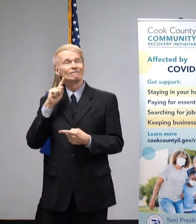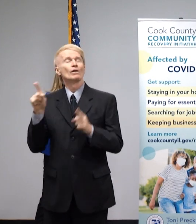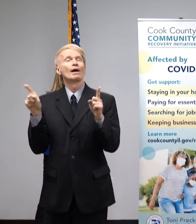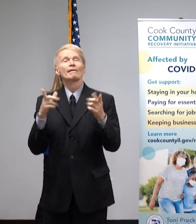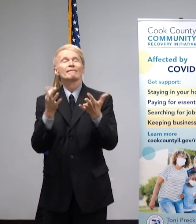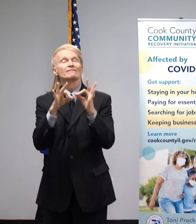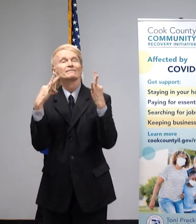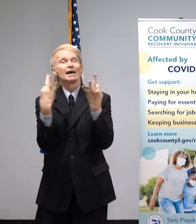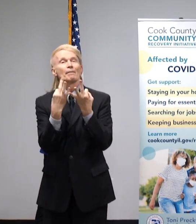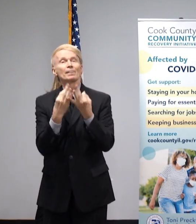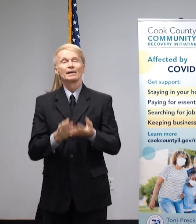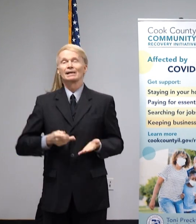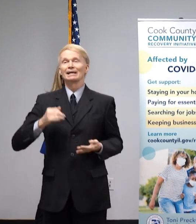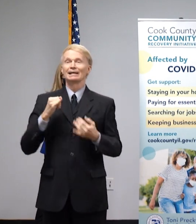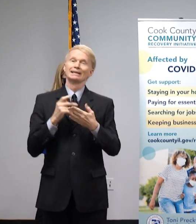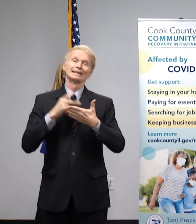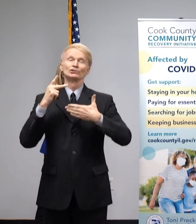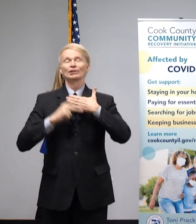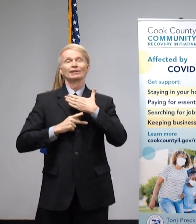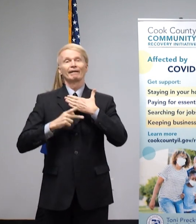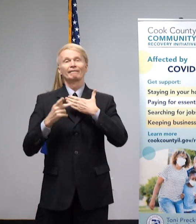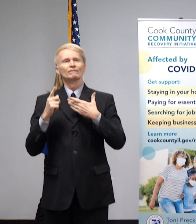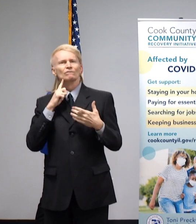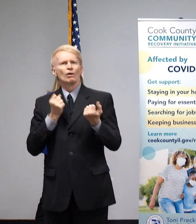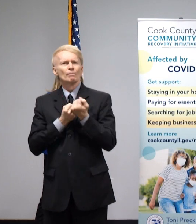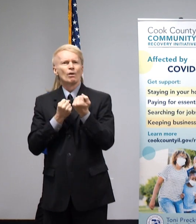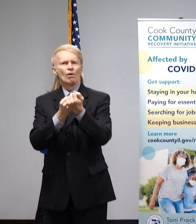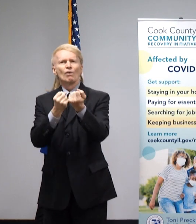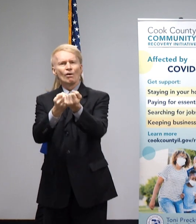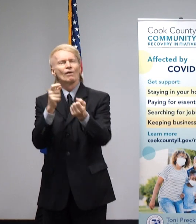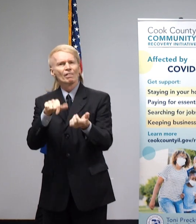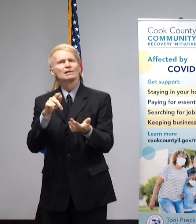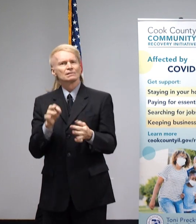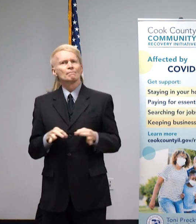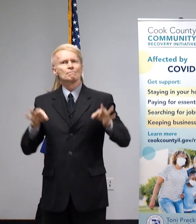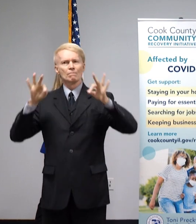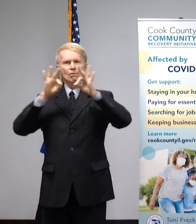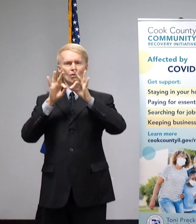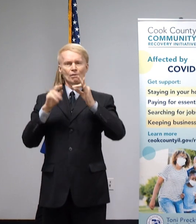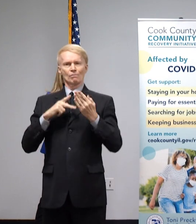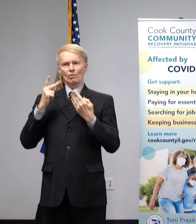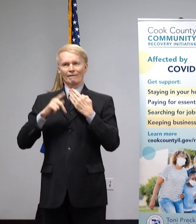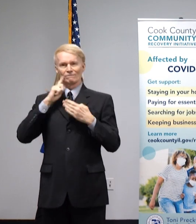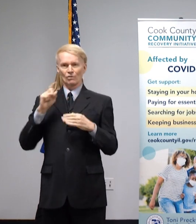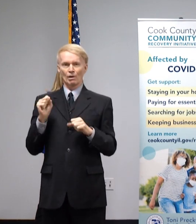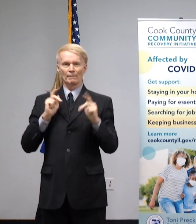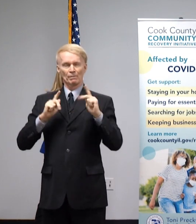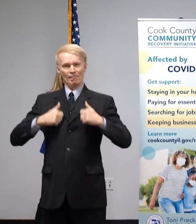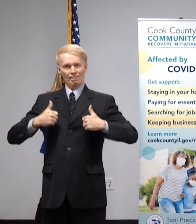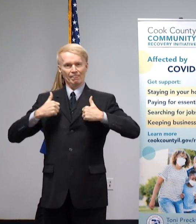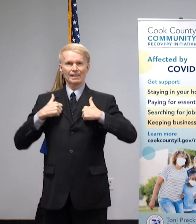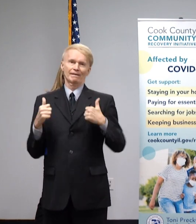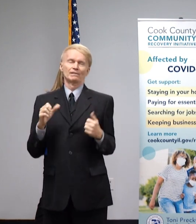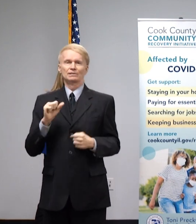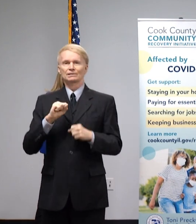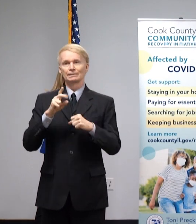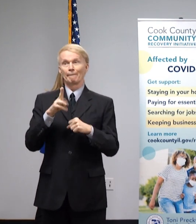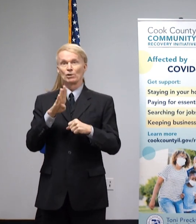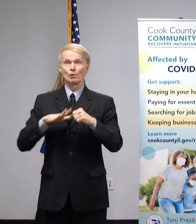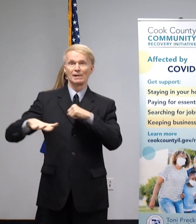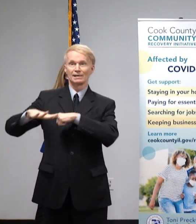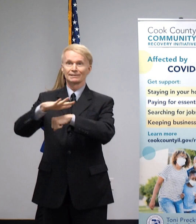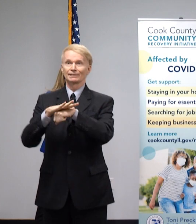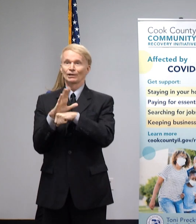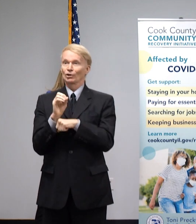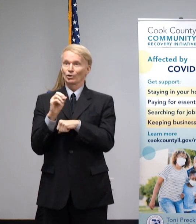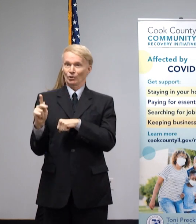to talk about this important program for suburban homeowners. The Cook County COVID-19 Recovery Resident